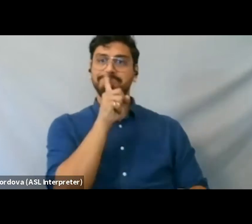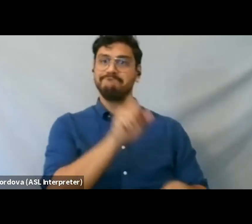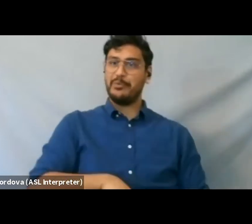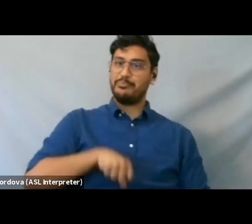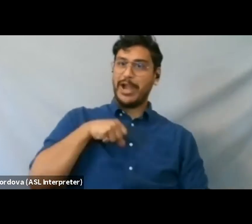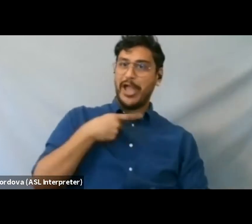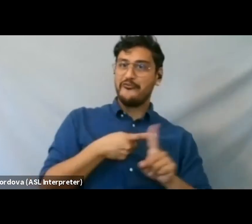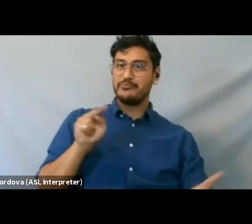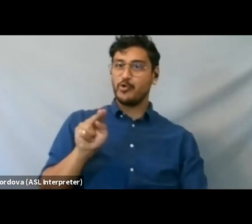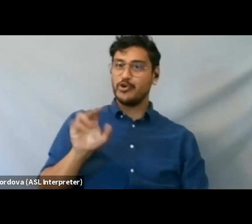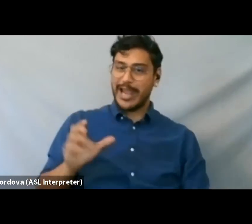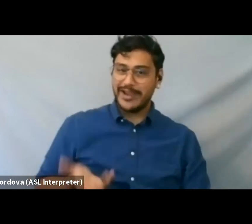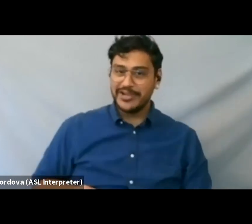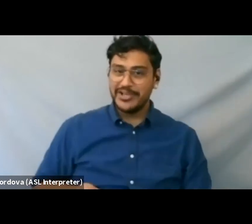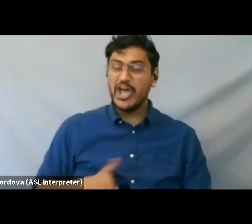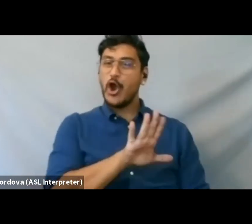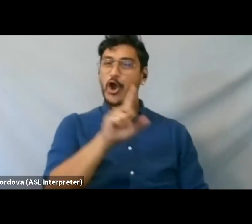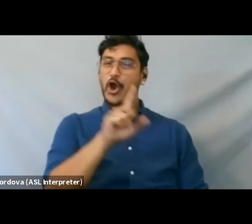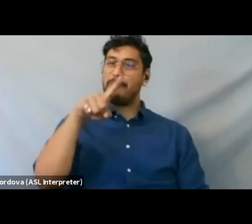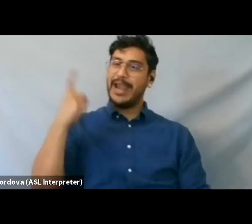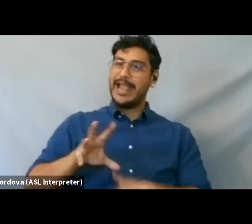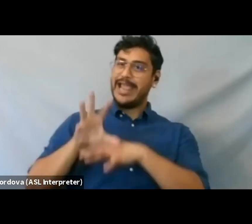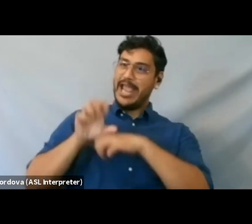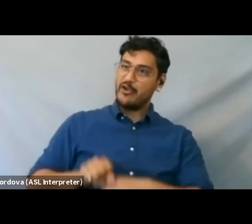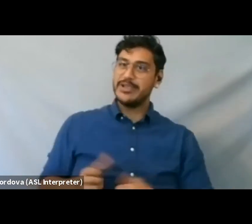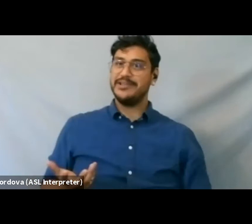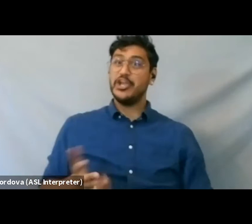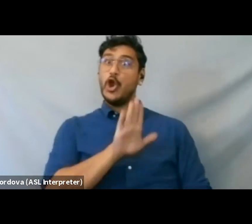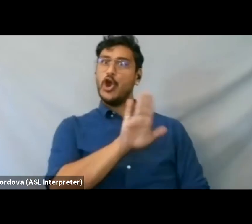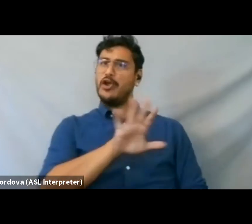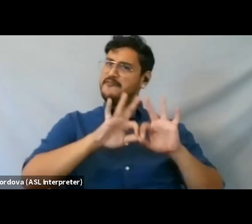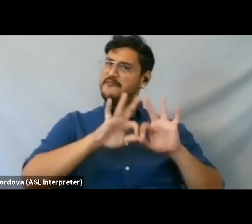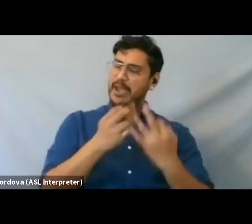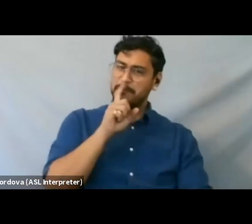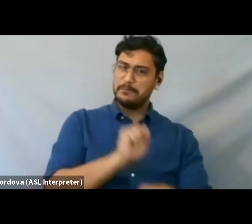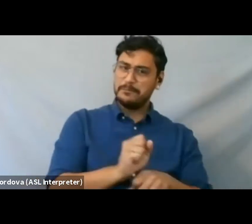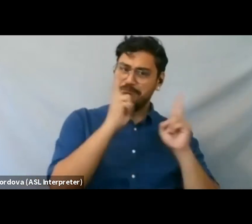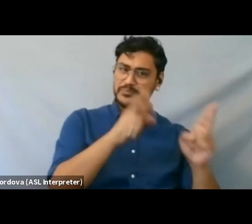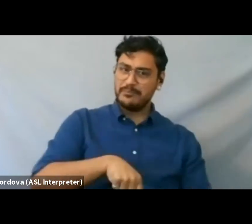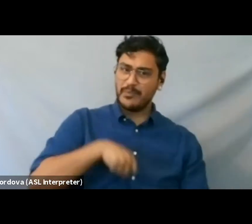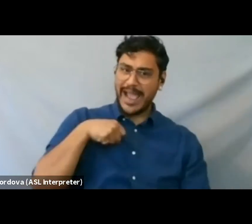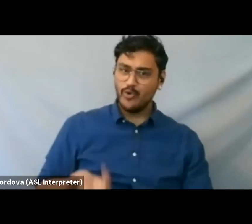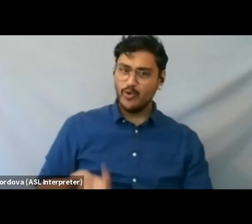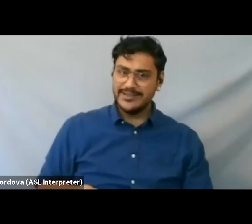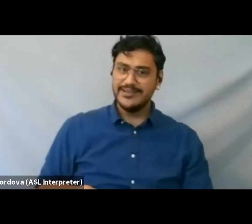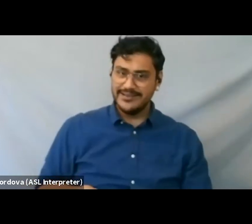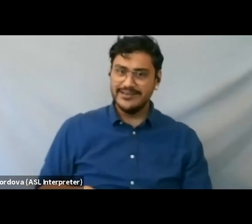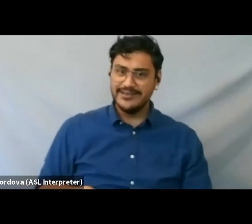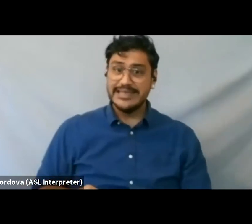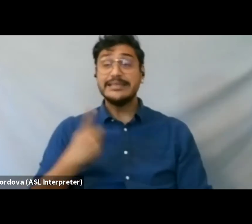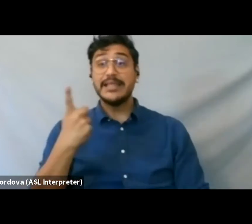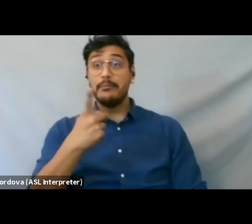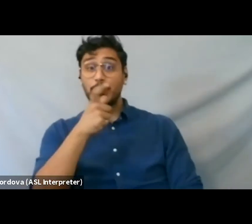her black heritage. She's proud of her family. And she's someone who cares deeply. Someone who's a change agent